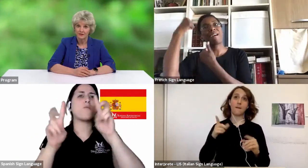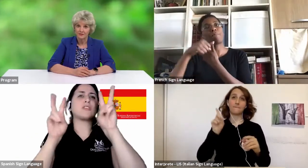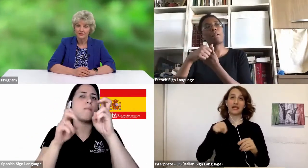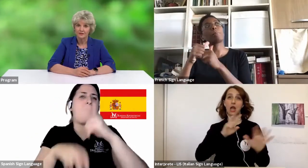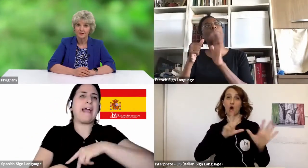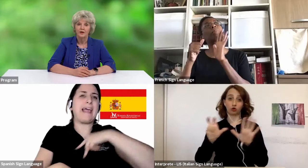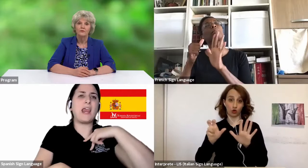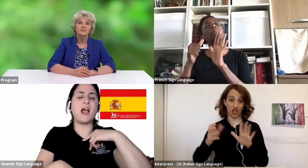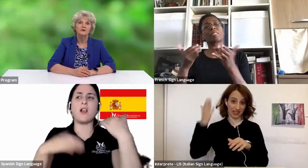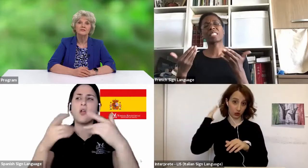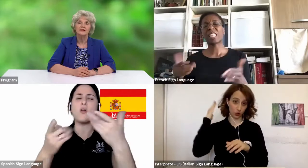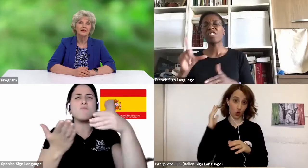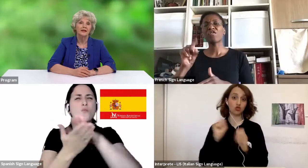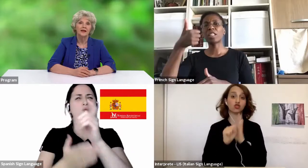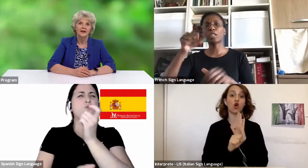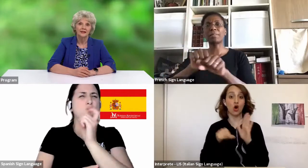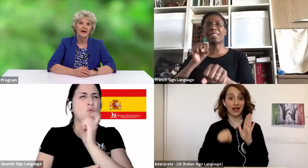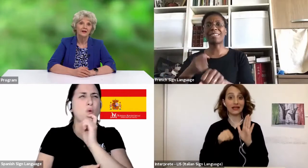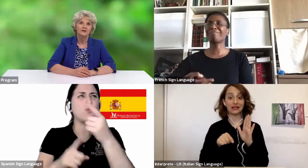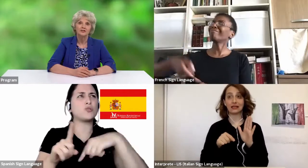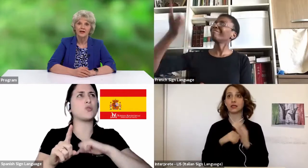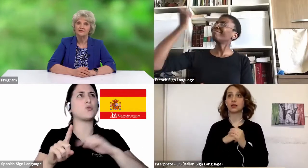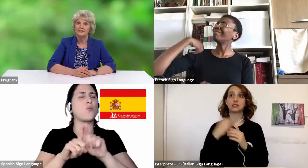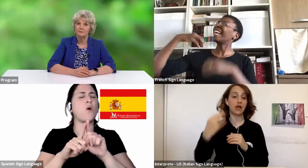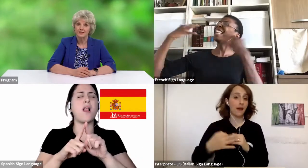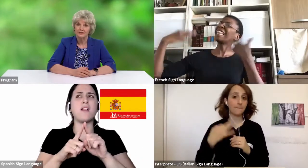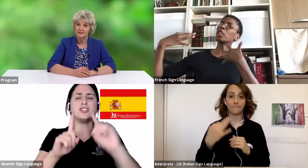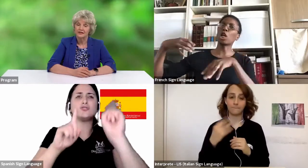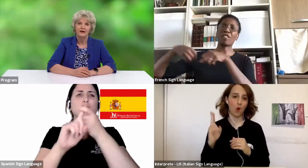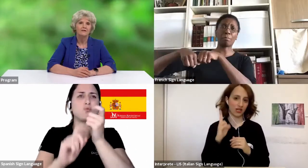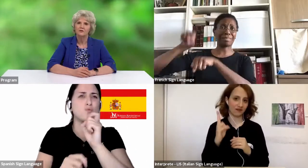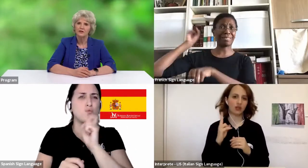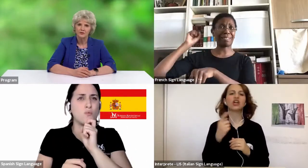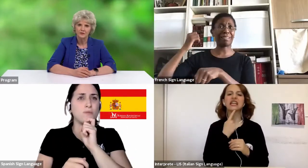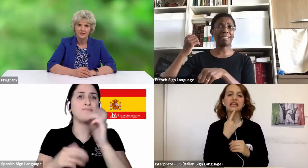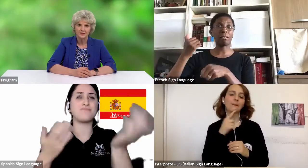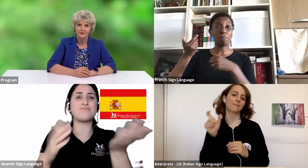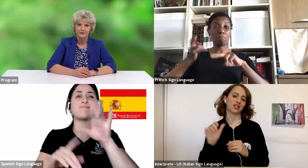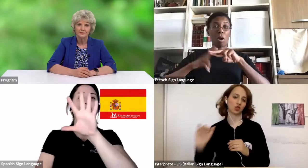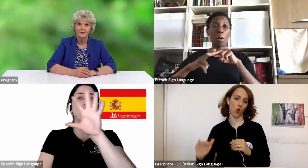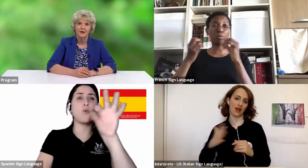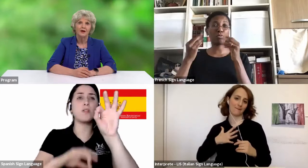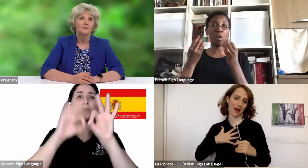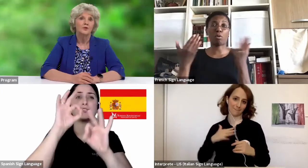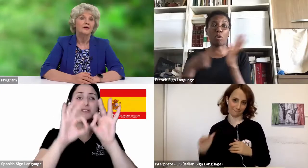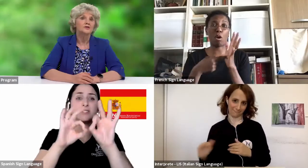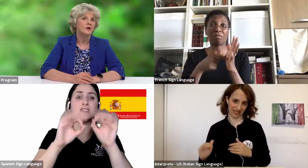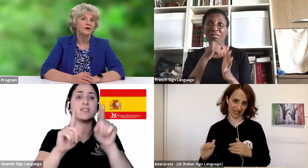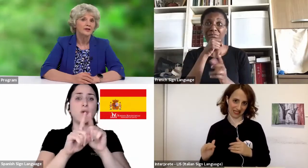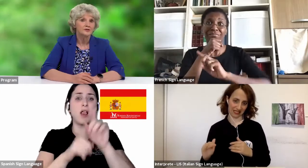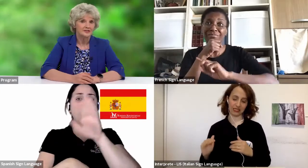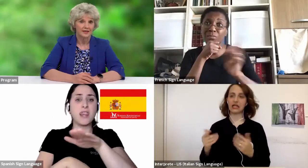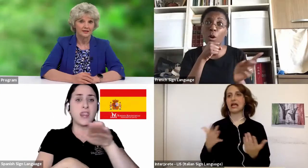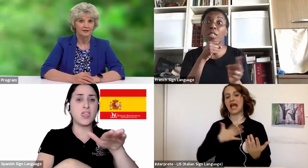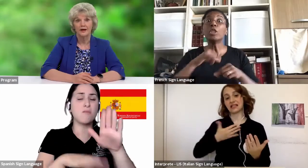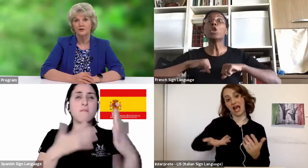and childhood, resulting in an average life expectancy of only 30 years. Prior to